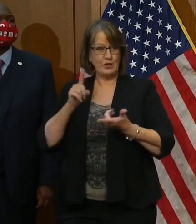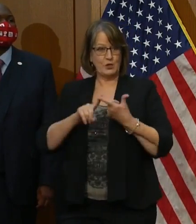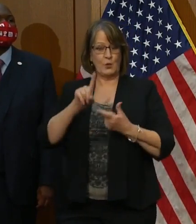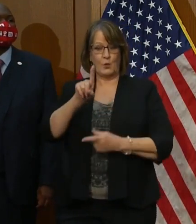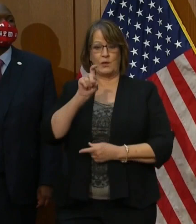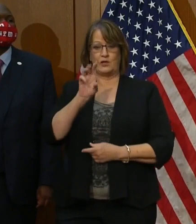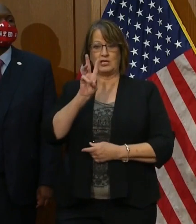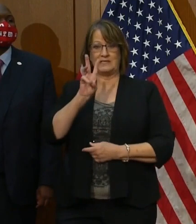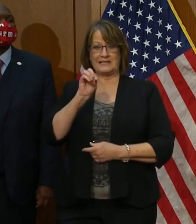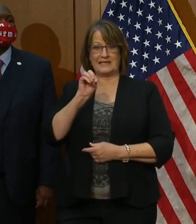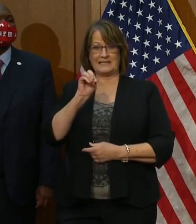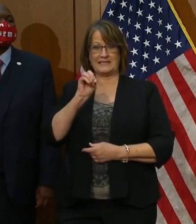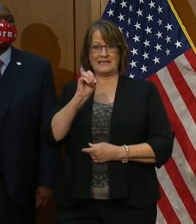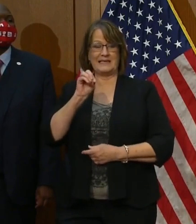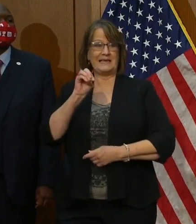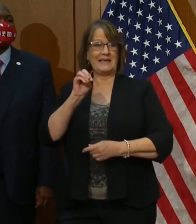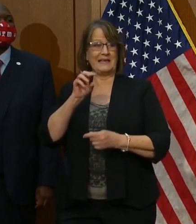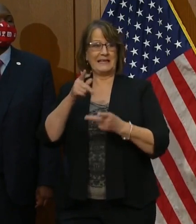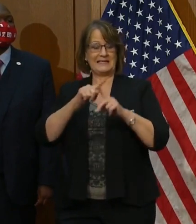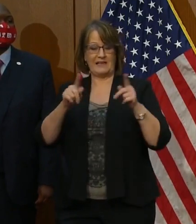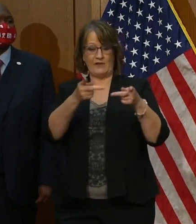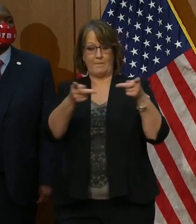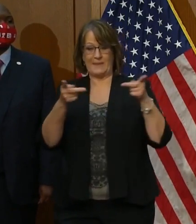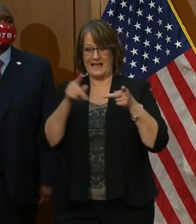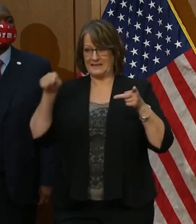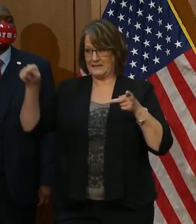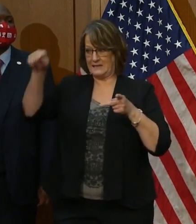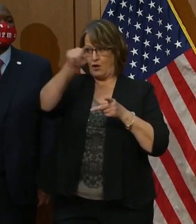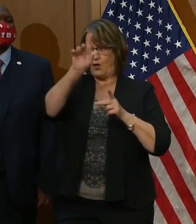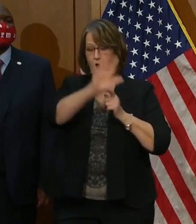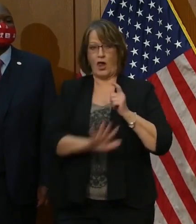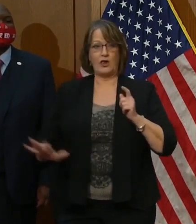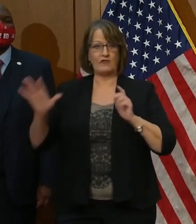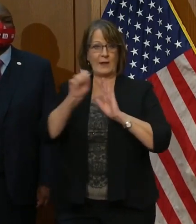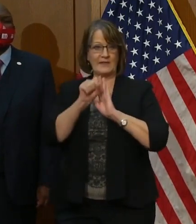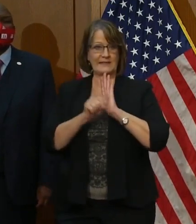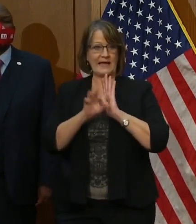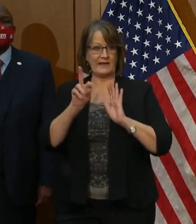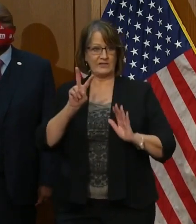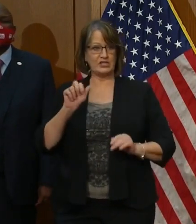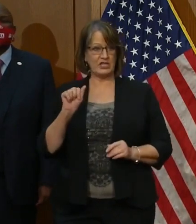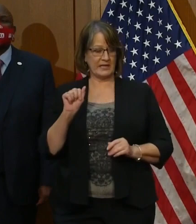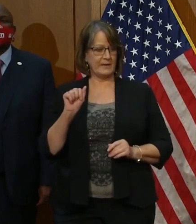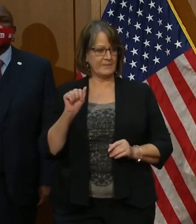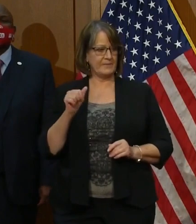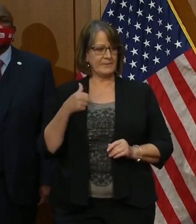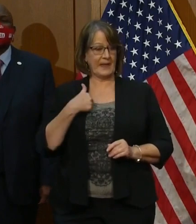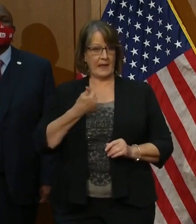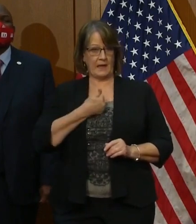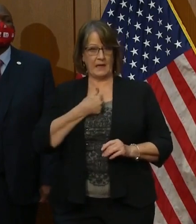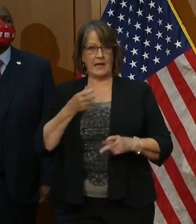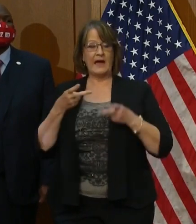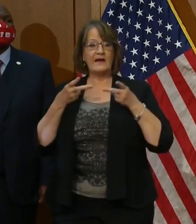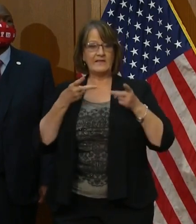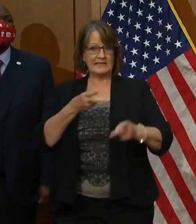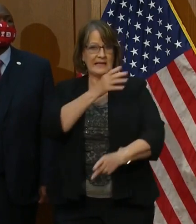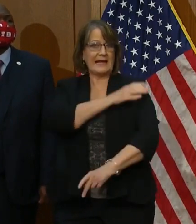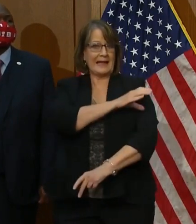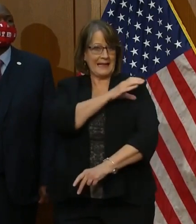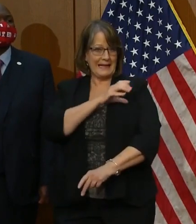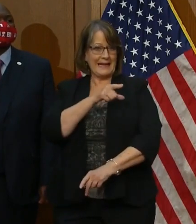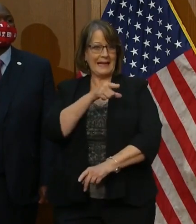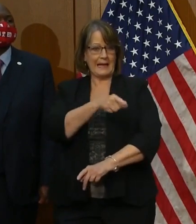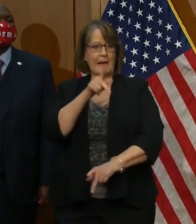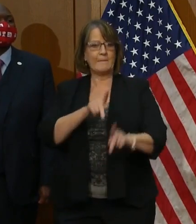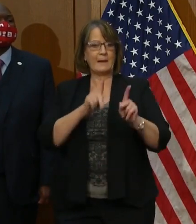vaccination sites across our Commonwealth. I have visited clinics where people are receiving